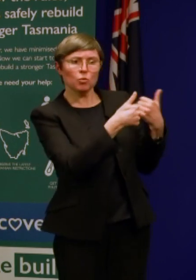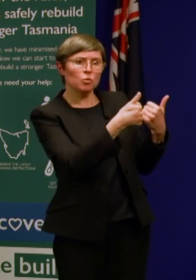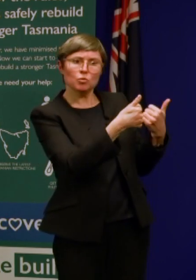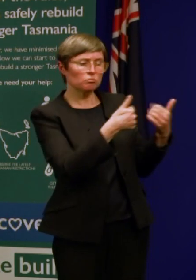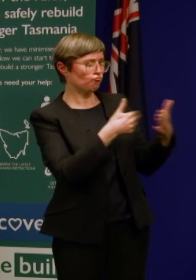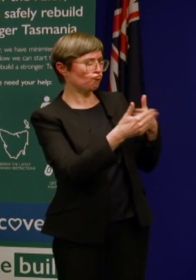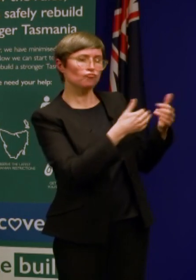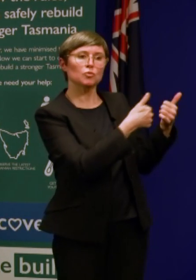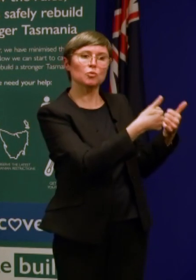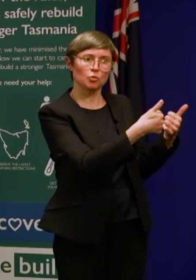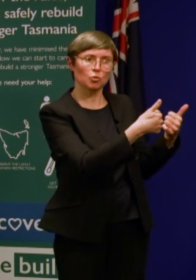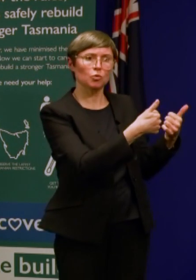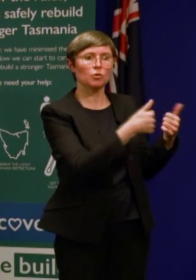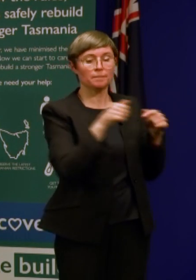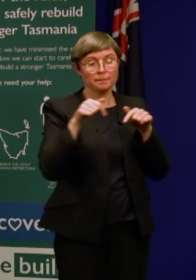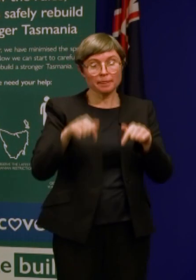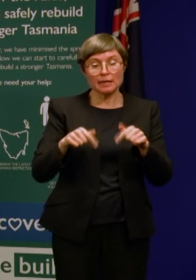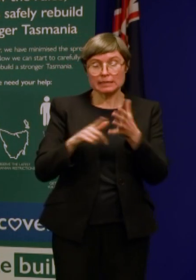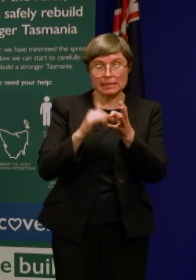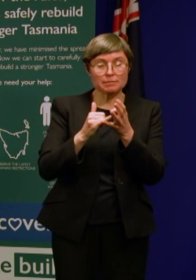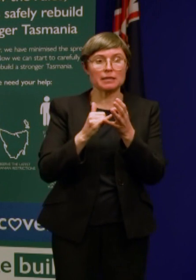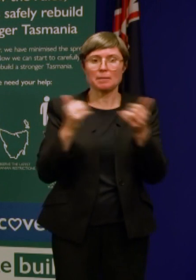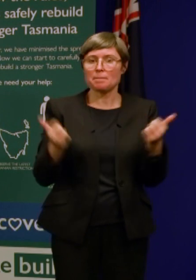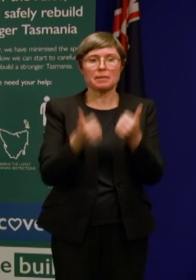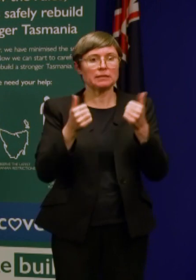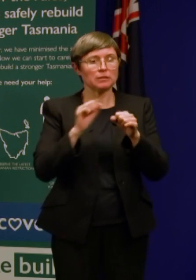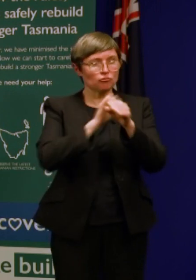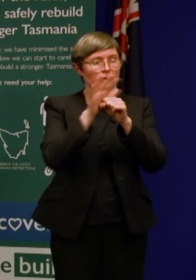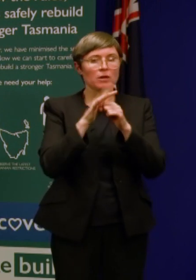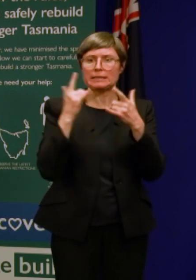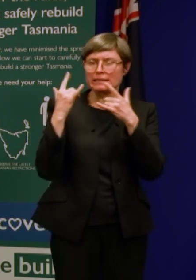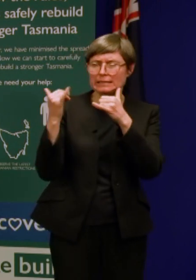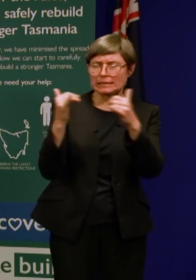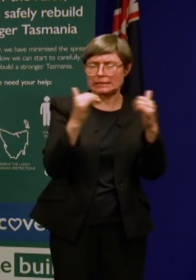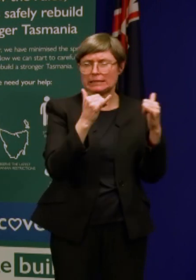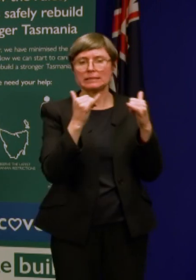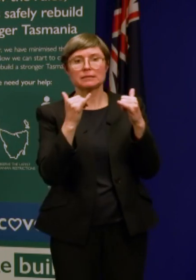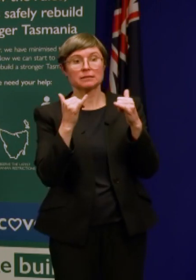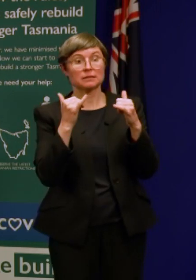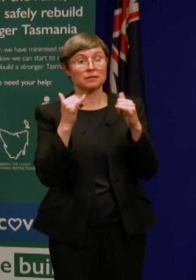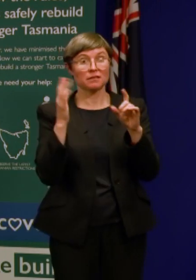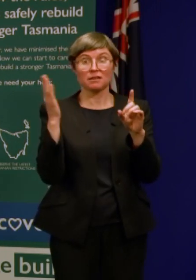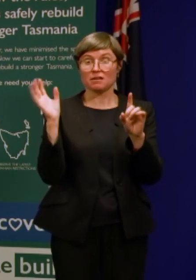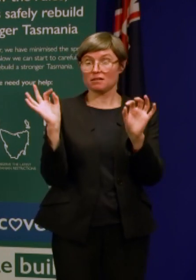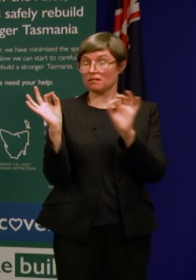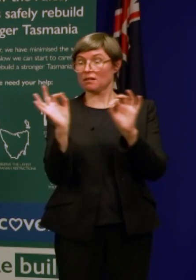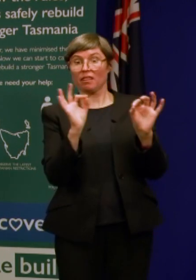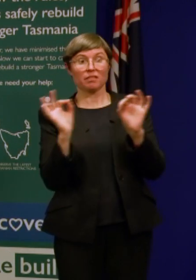quite obviously, we have high testing occurring in the State and at this stage we have no evidence of the virus